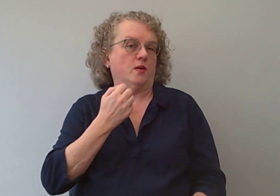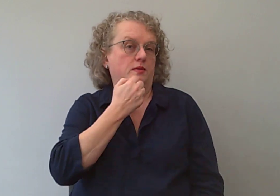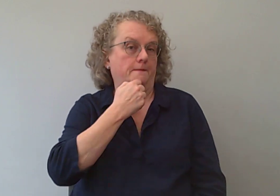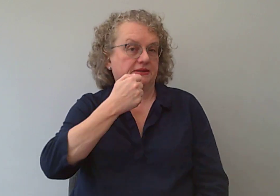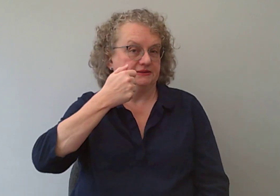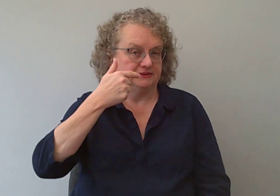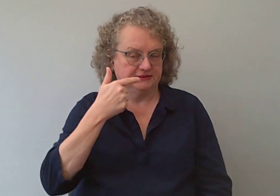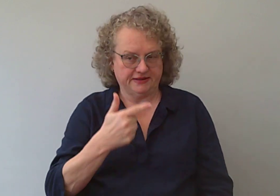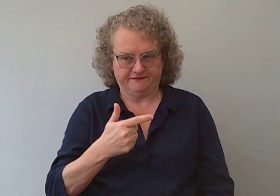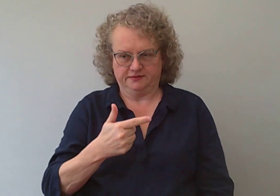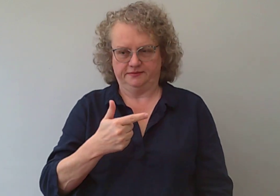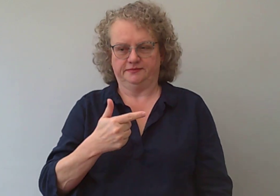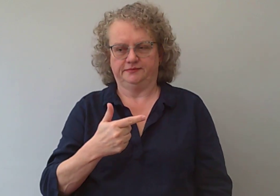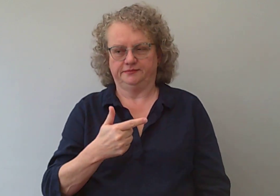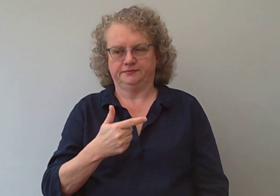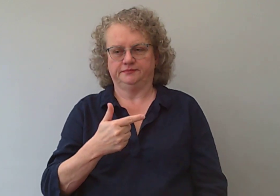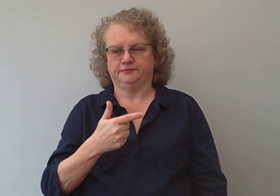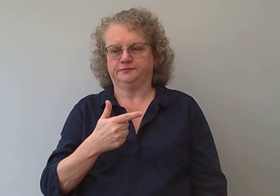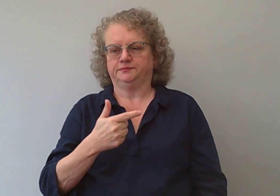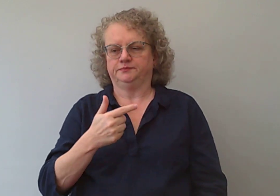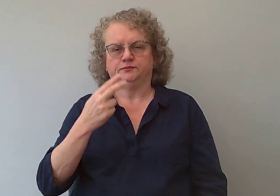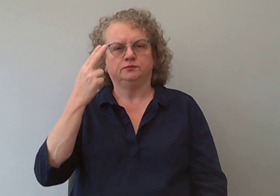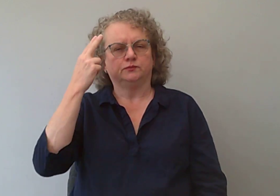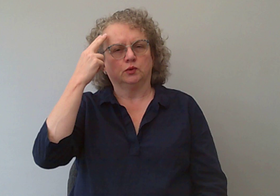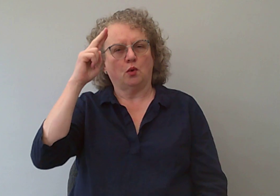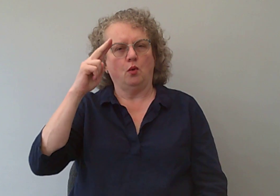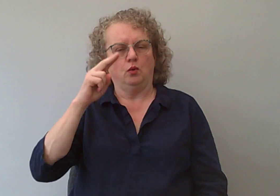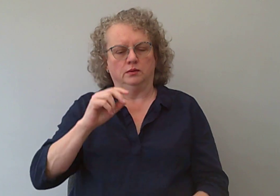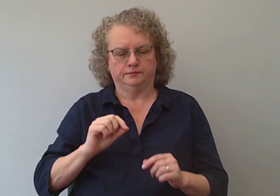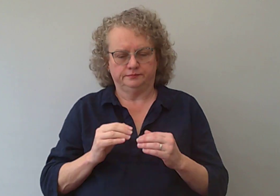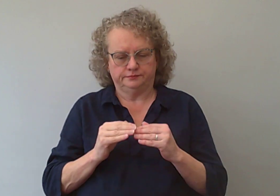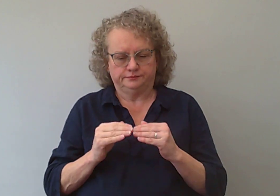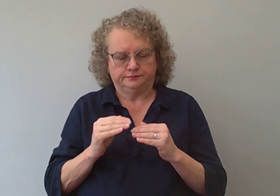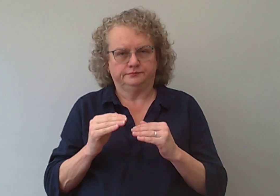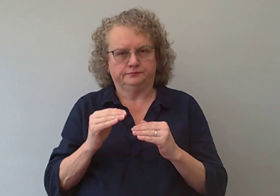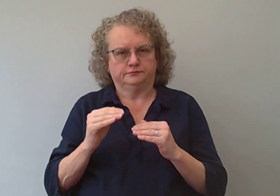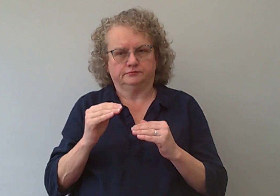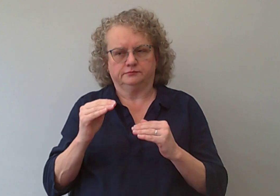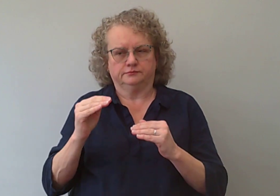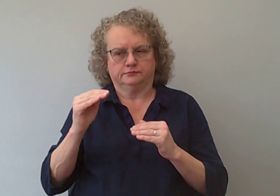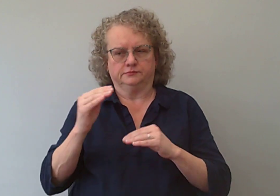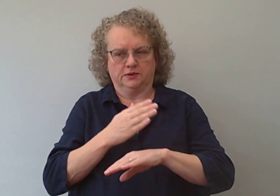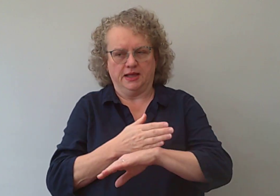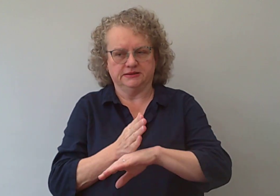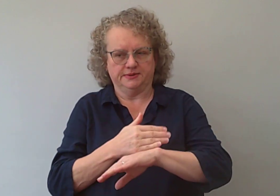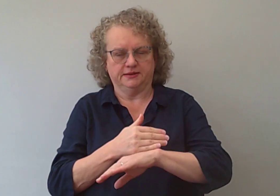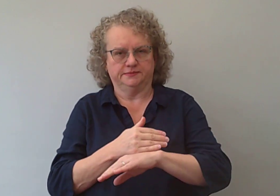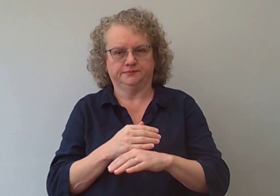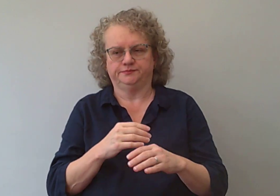Number seven, this is called incremental aspect.